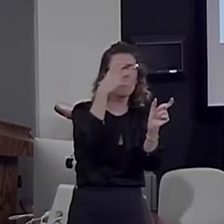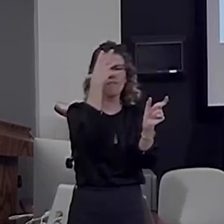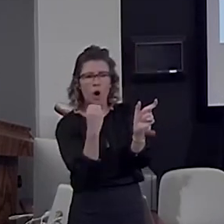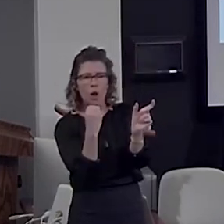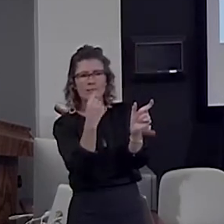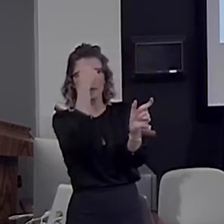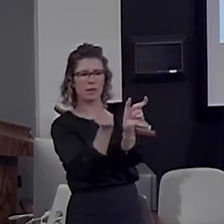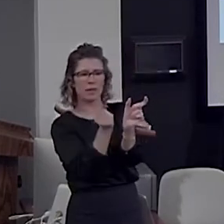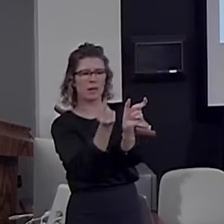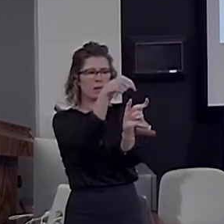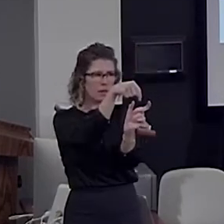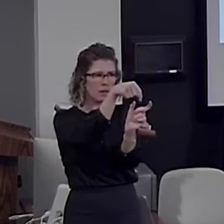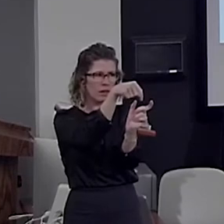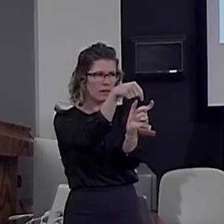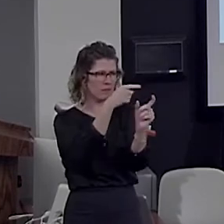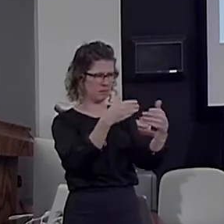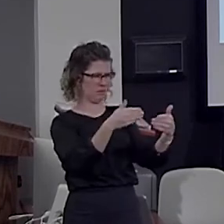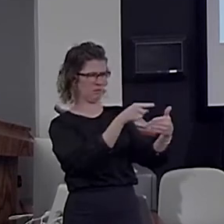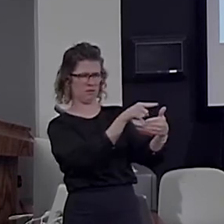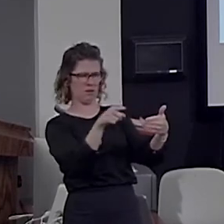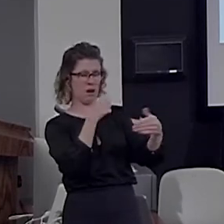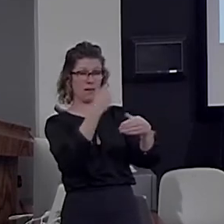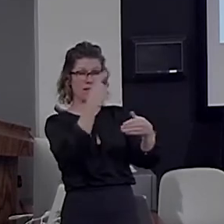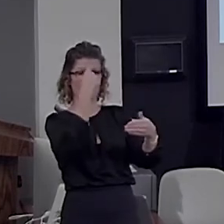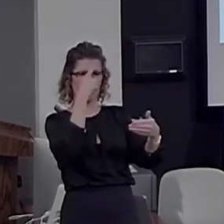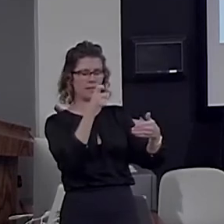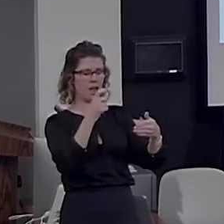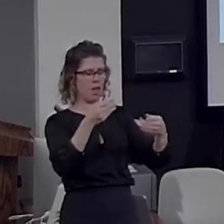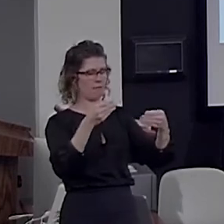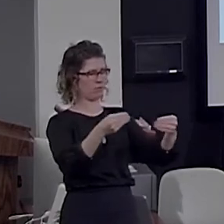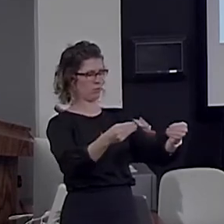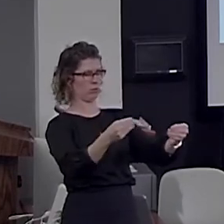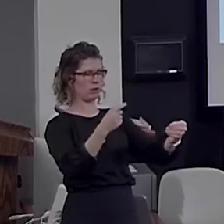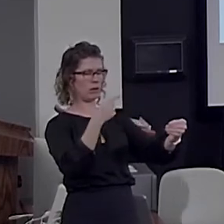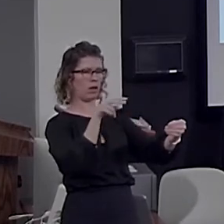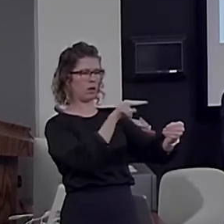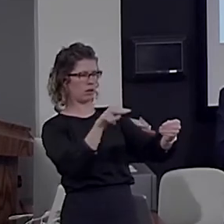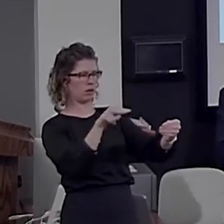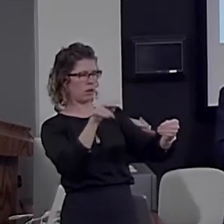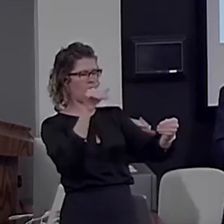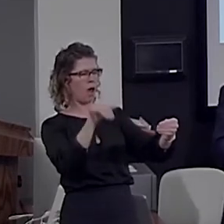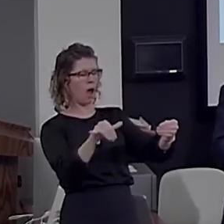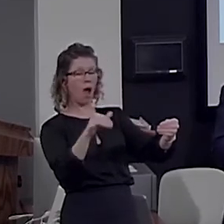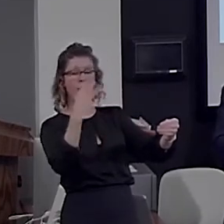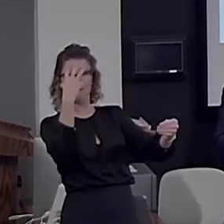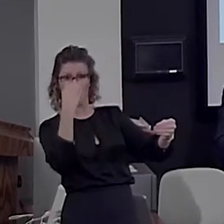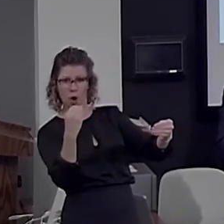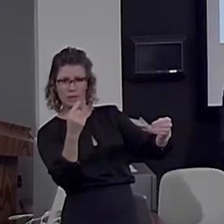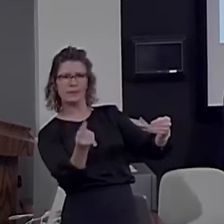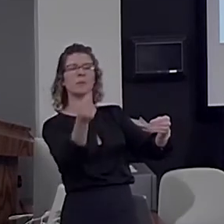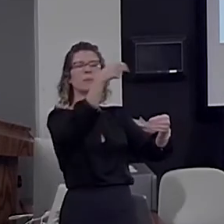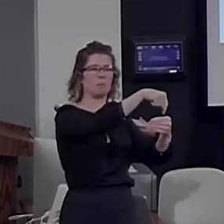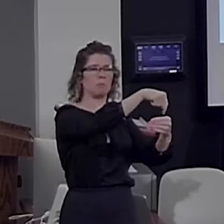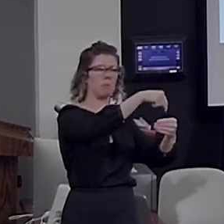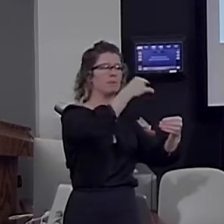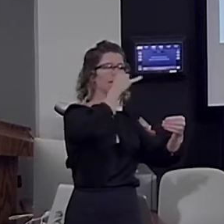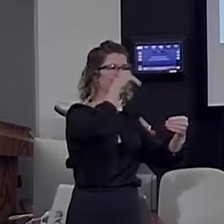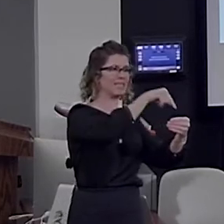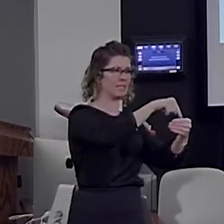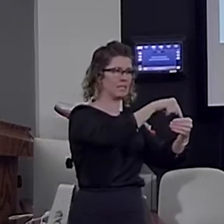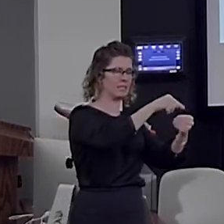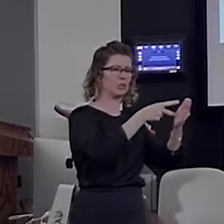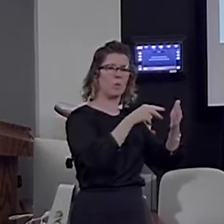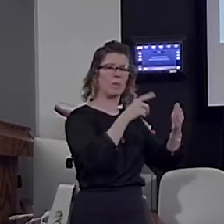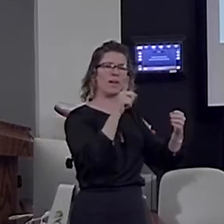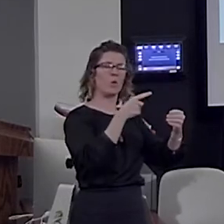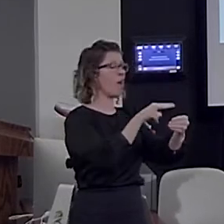right answer by manipulating the tree structure and you know that the subject of fell is the kid. Okay. When you do that, you manipulate tree structures